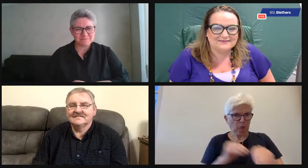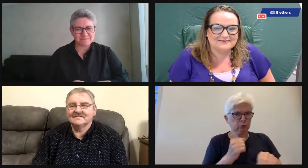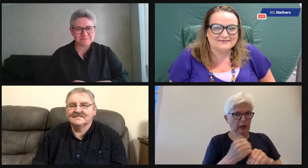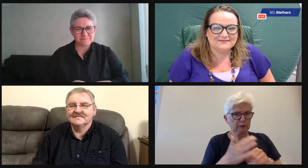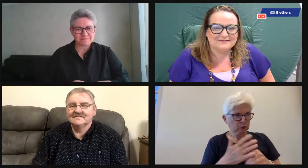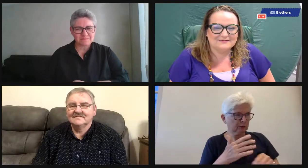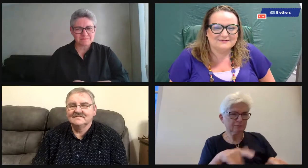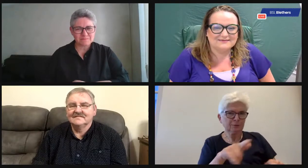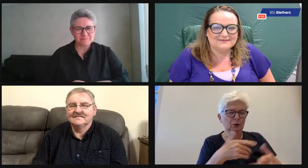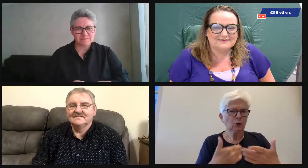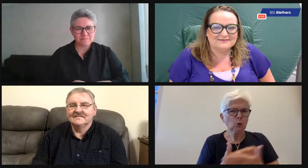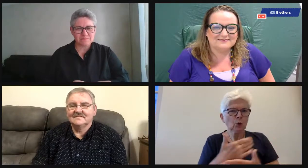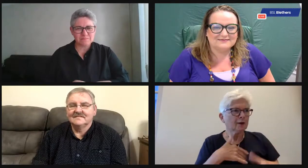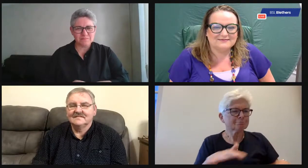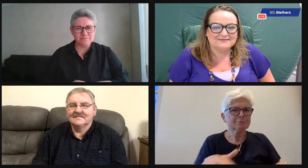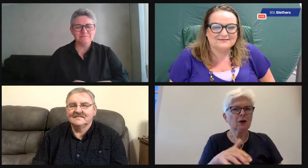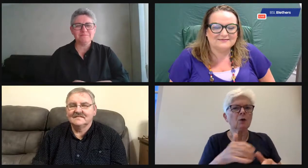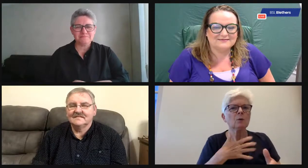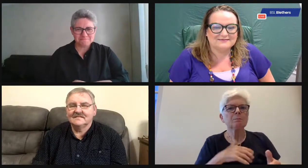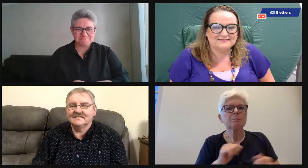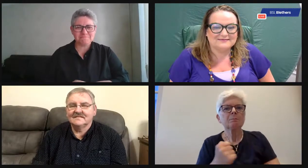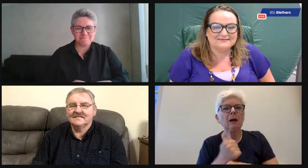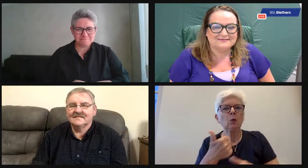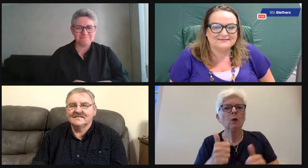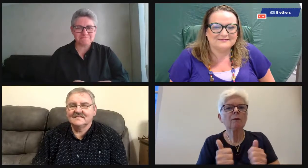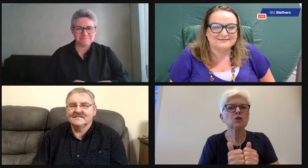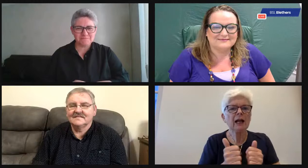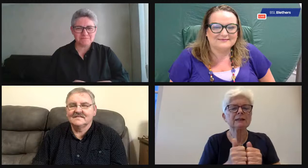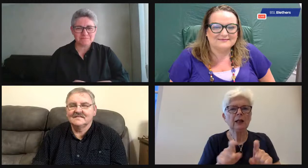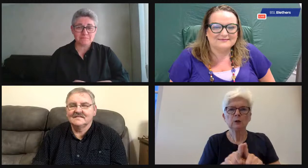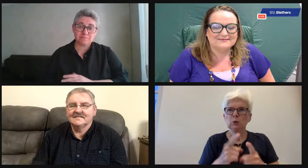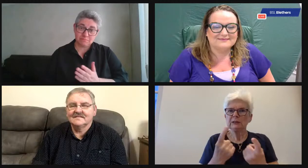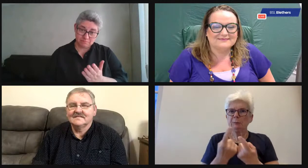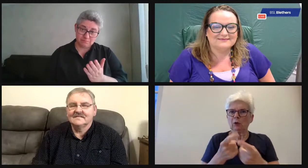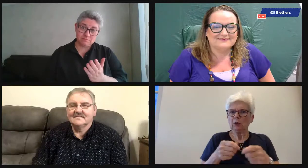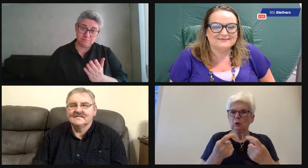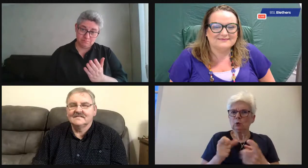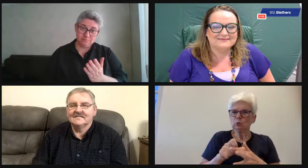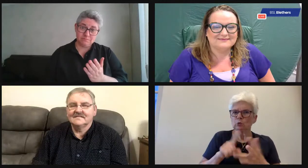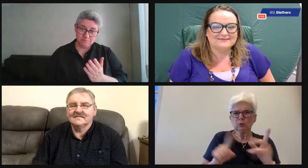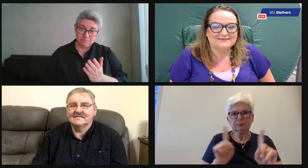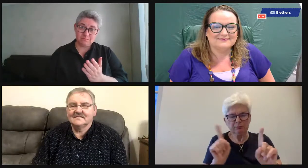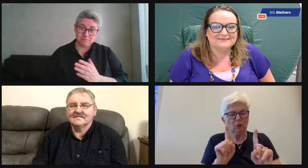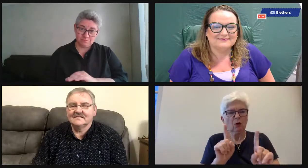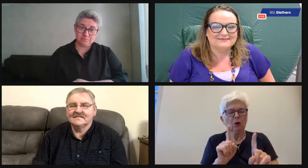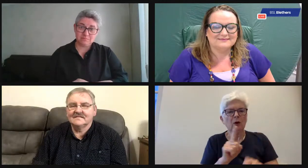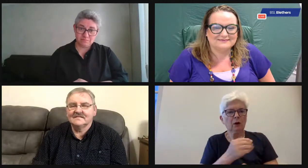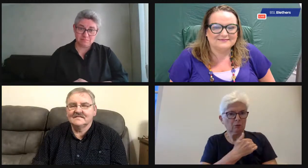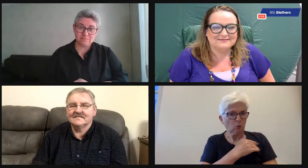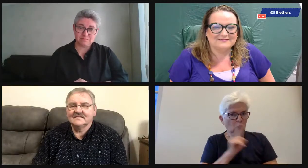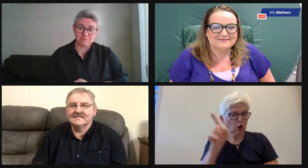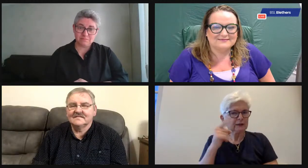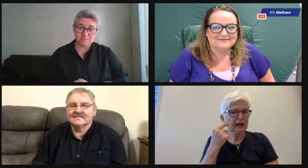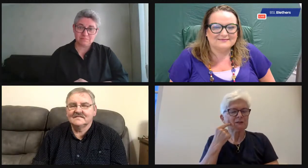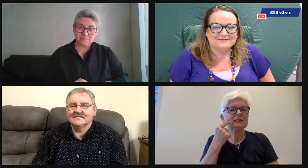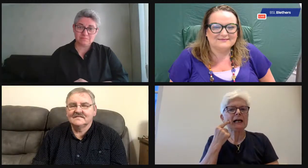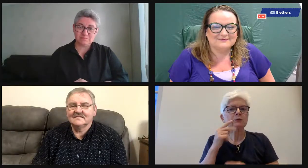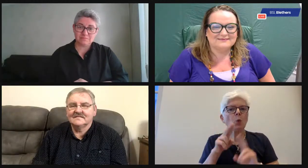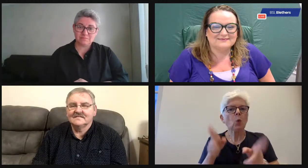great. And just before I moved to Glasgow, well, it was nice because I felt, you know, I was the new kid on the block and it helped me